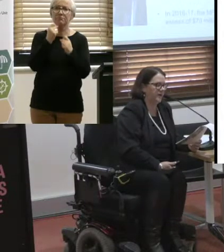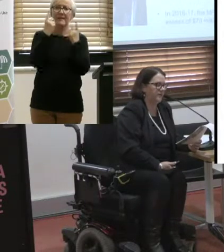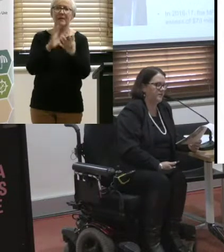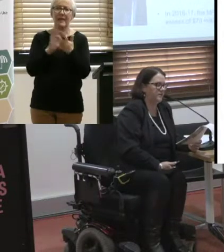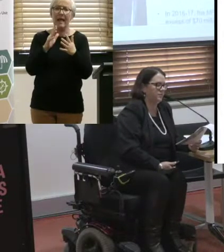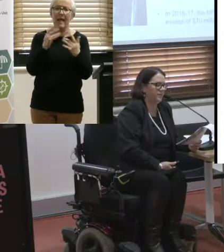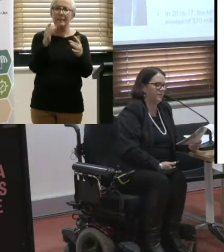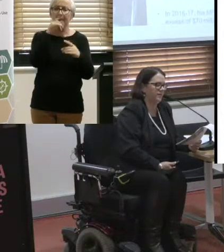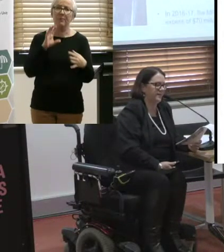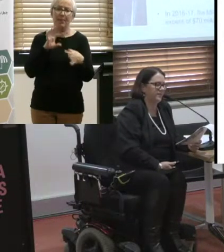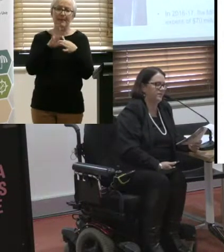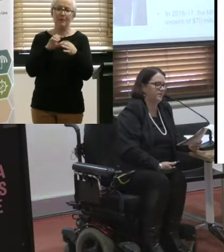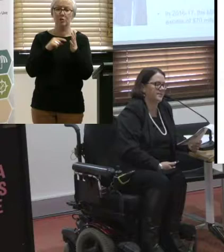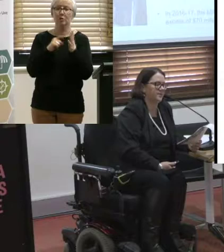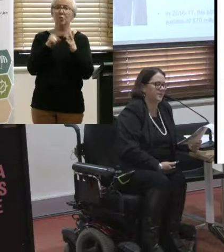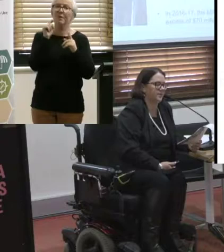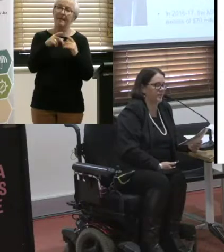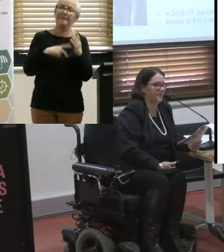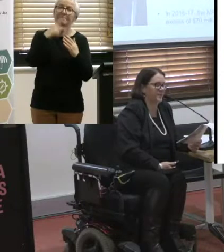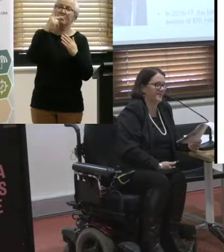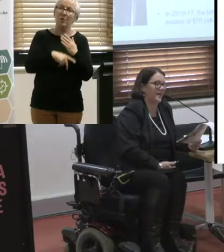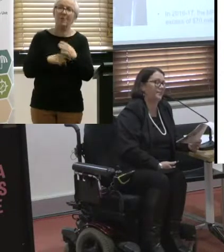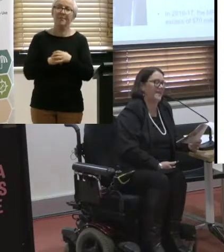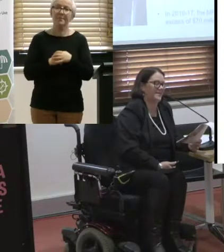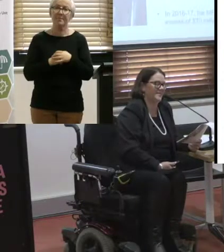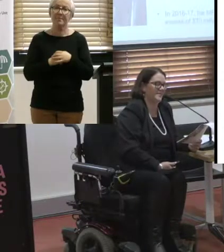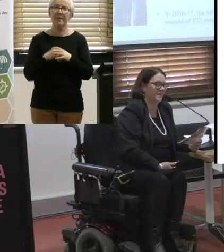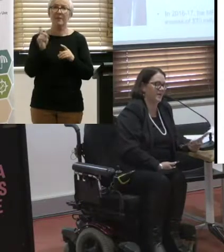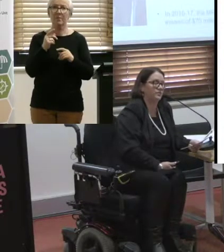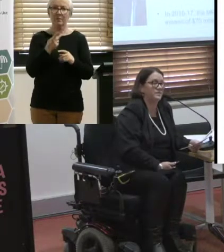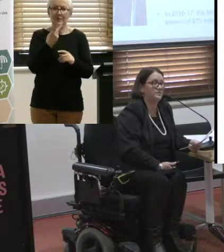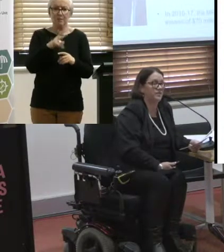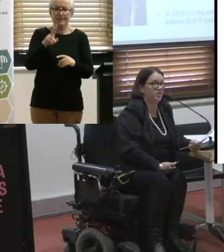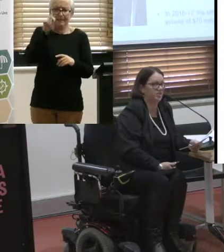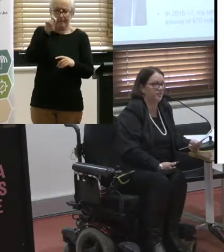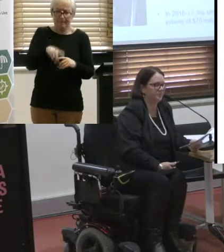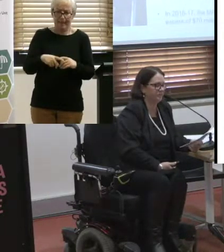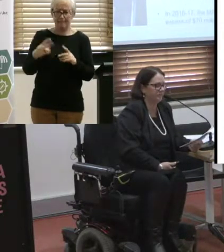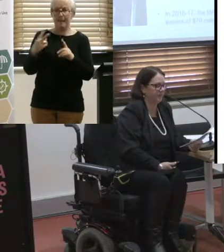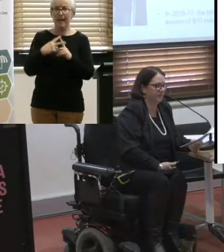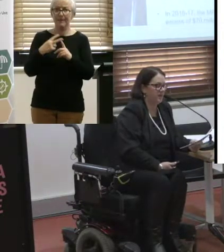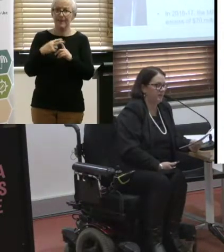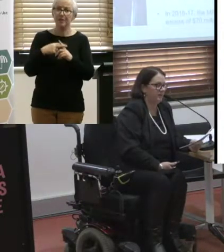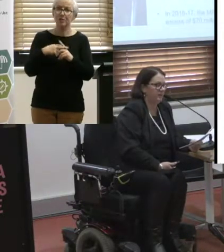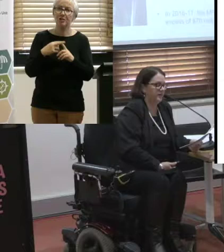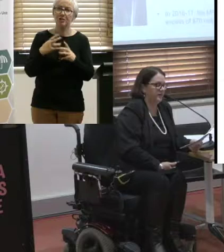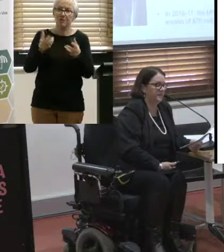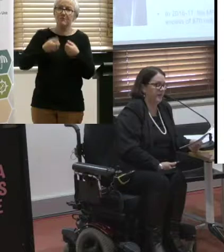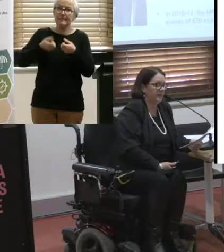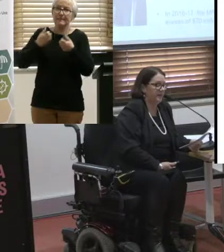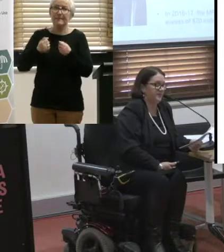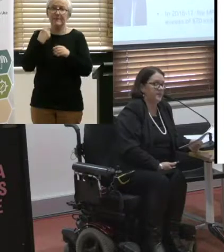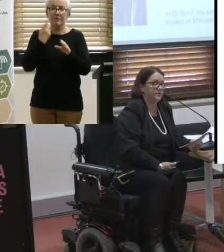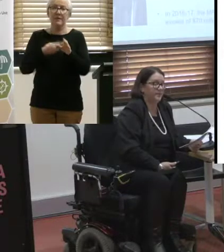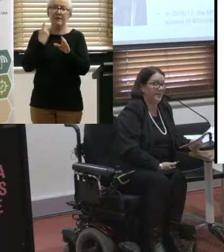On average there are more than $20,000 applications received each year. There are 5